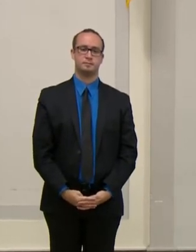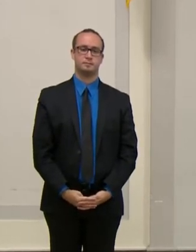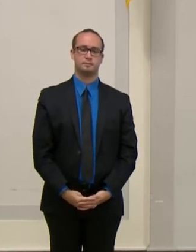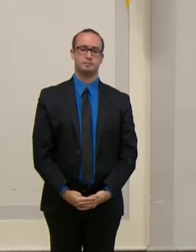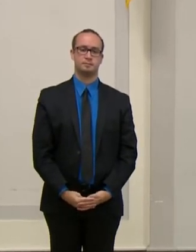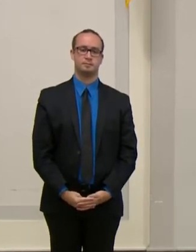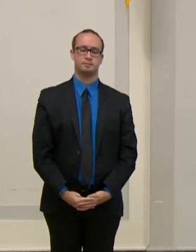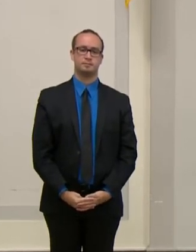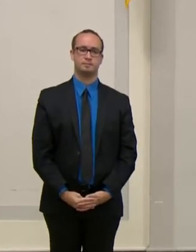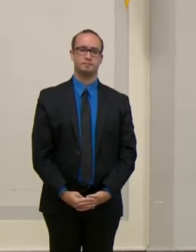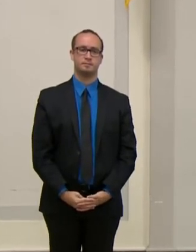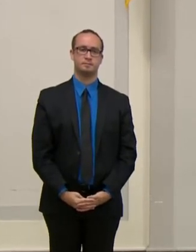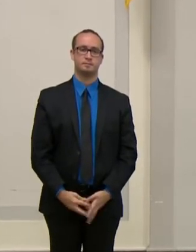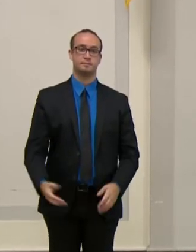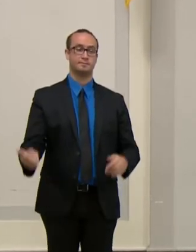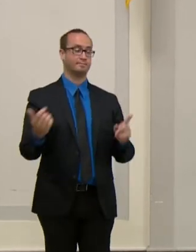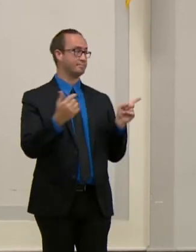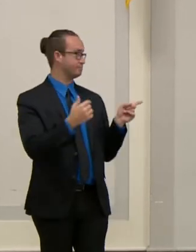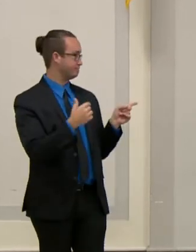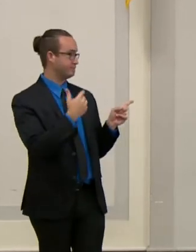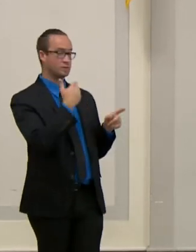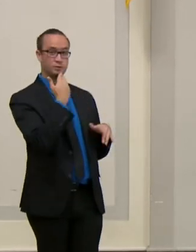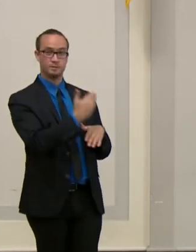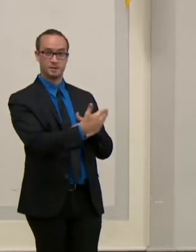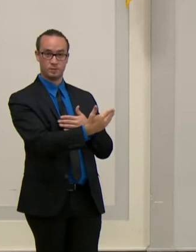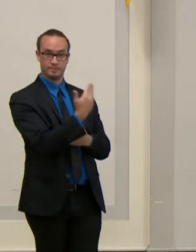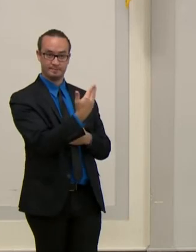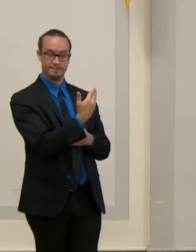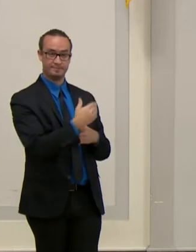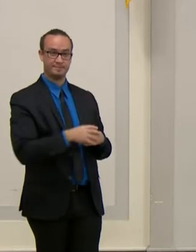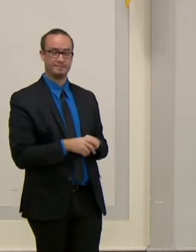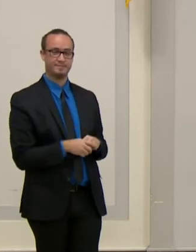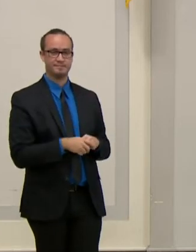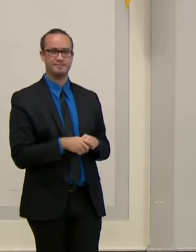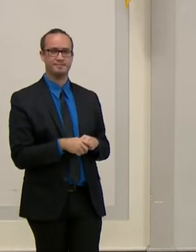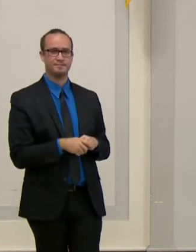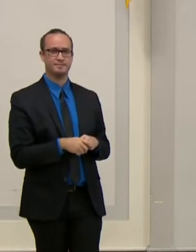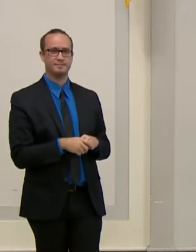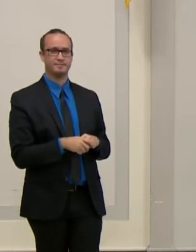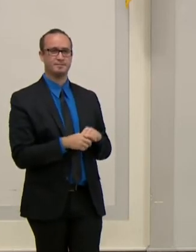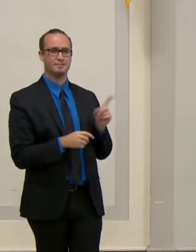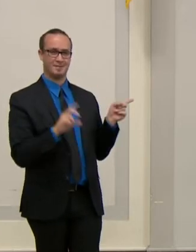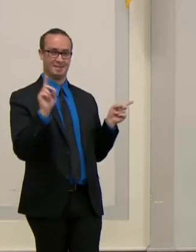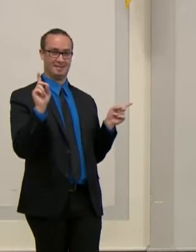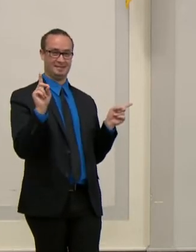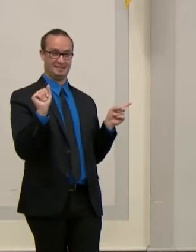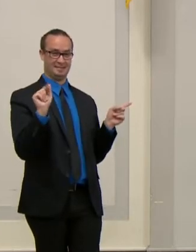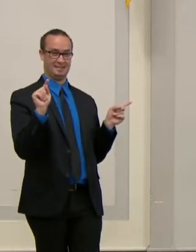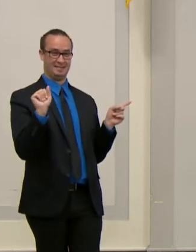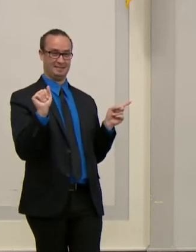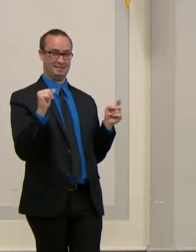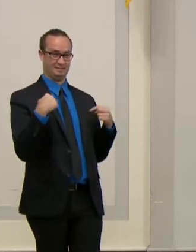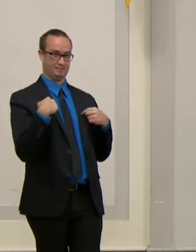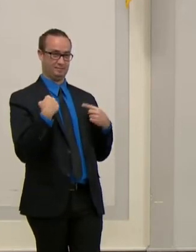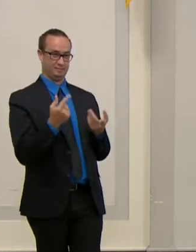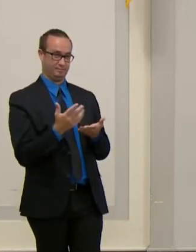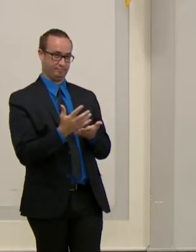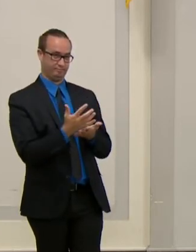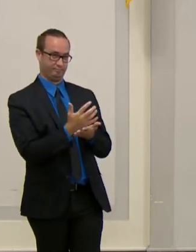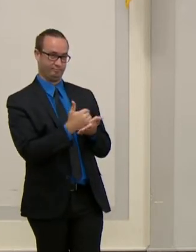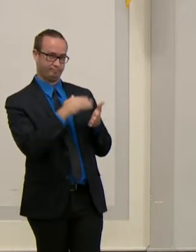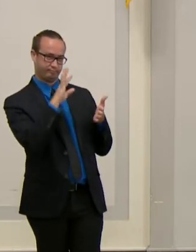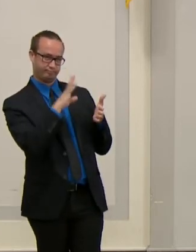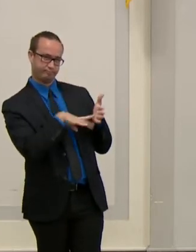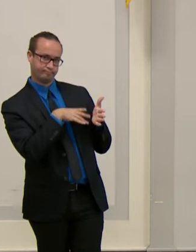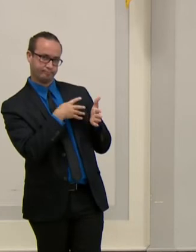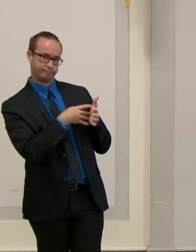Good morning. Does the contact tracing data that the city is collecting show that the limitations on